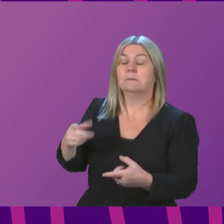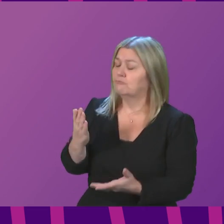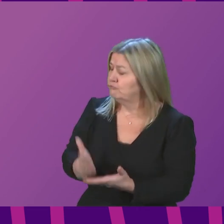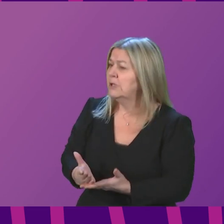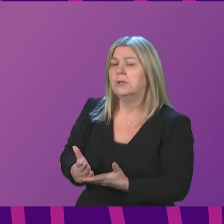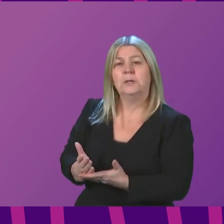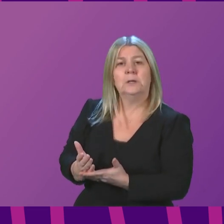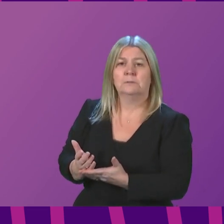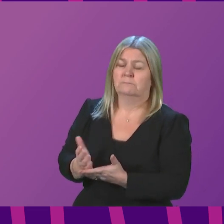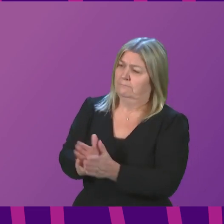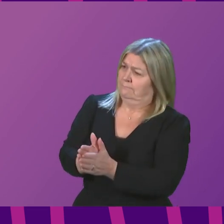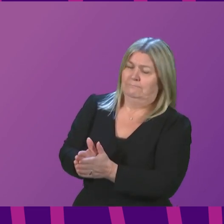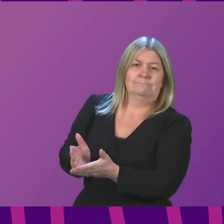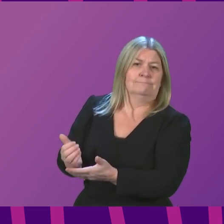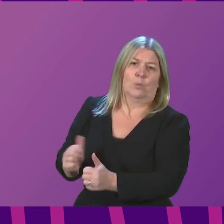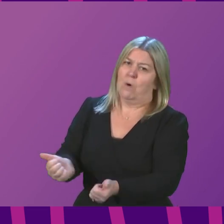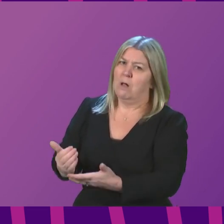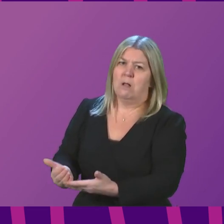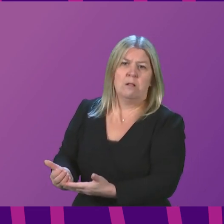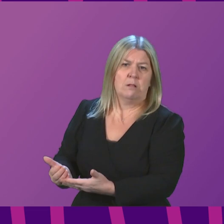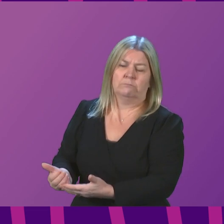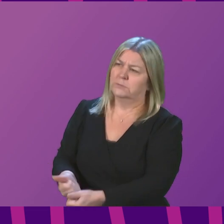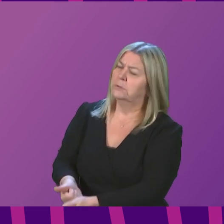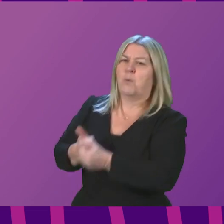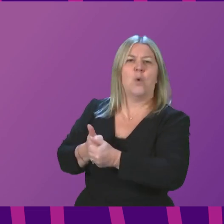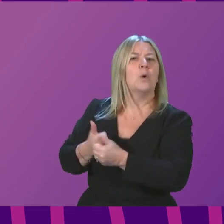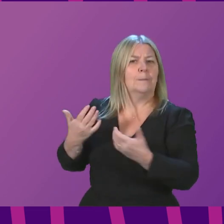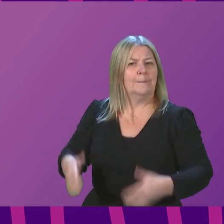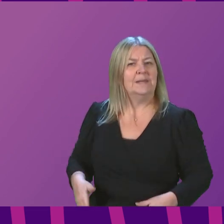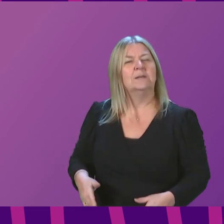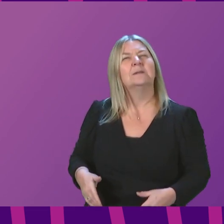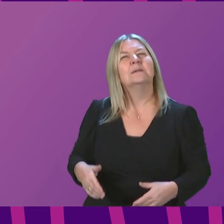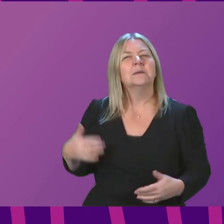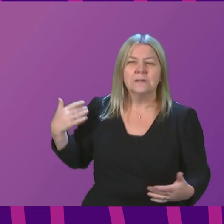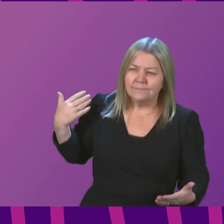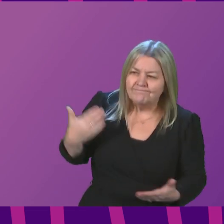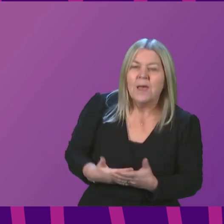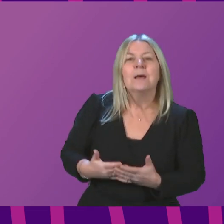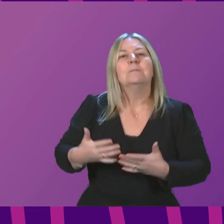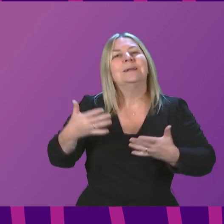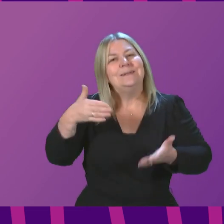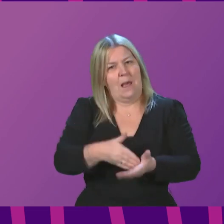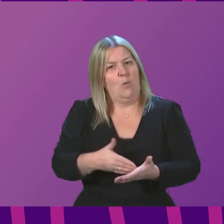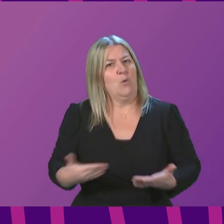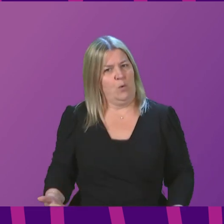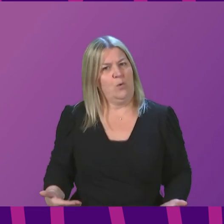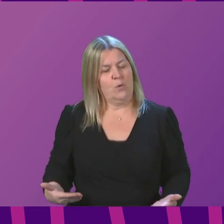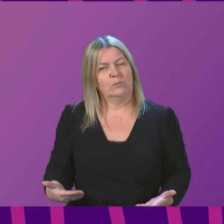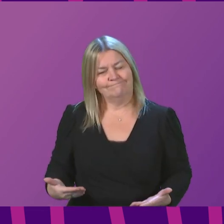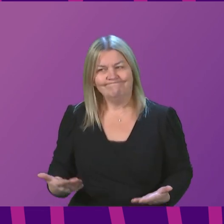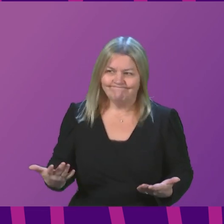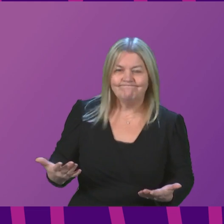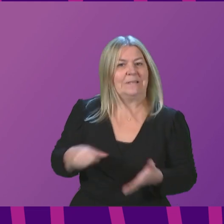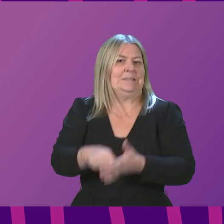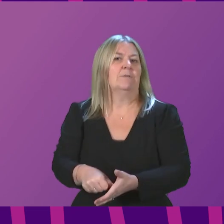date. In this phase, though, we are seeing the limitations in the way in which funding decisions are taken across